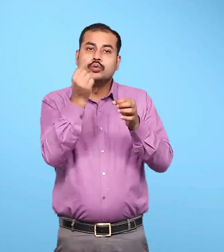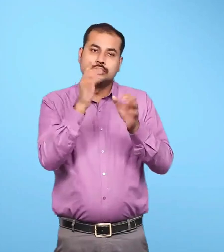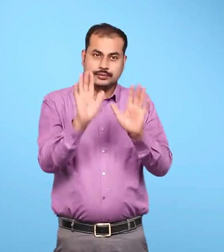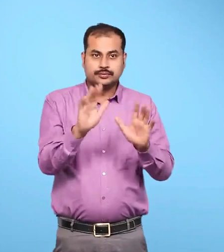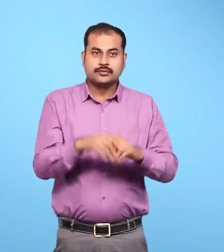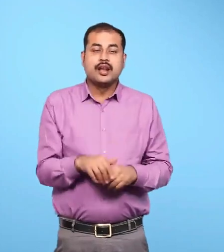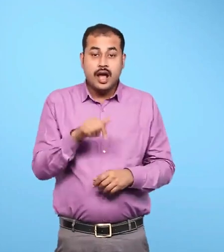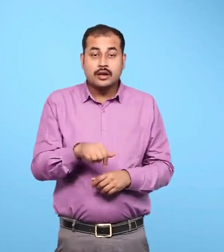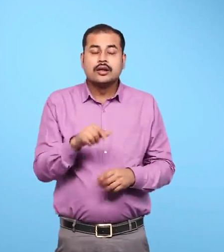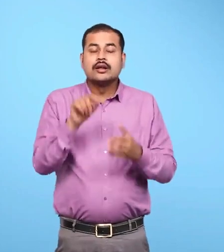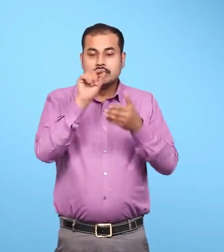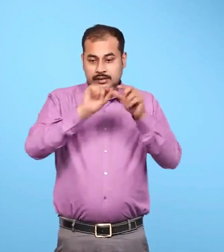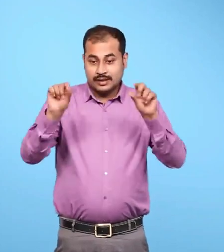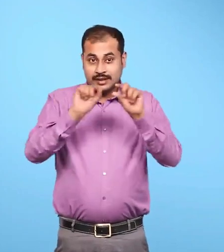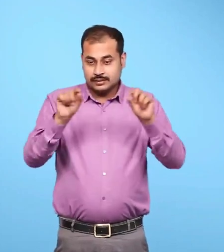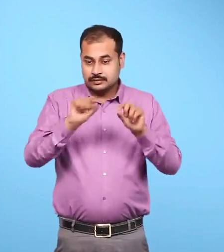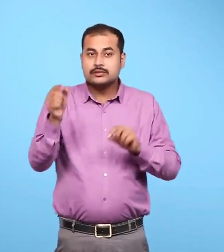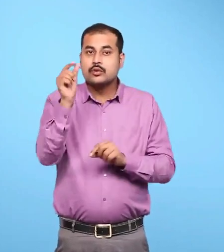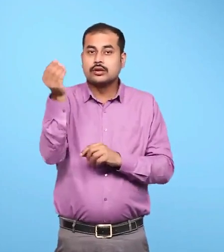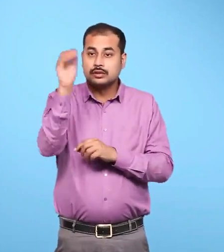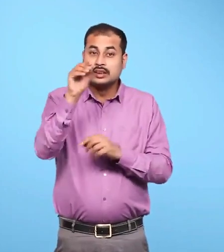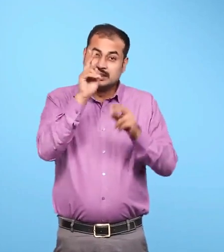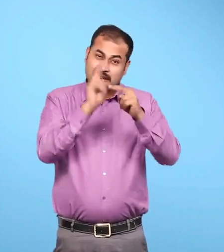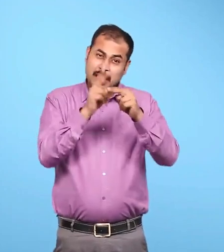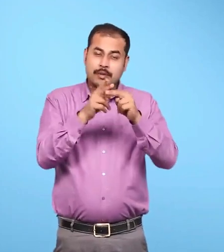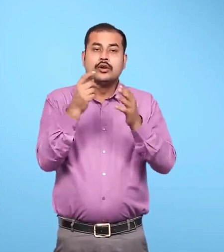Now, fill in the blanks with appropriate articles.